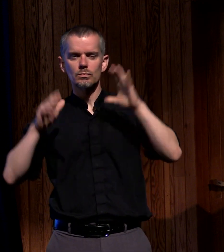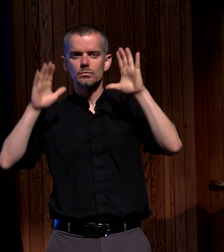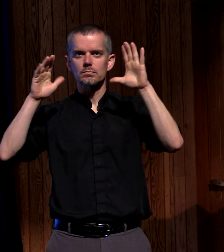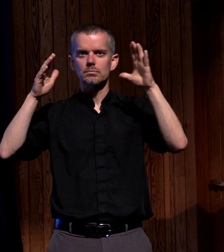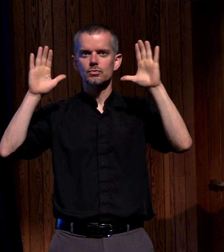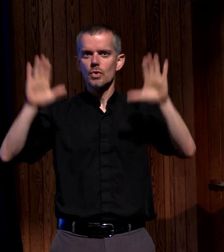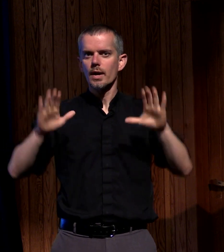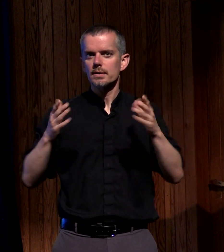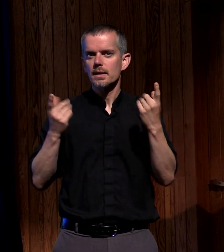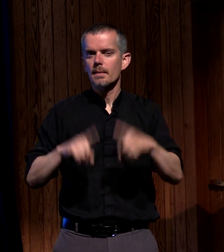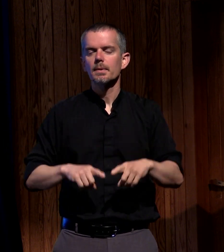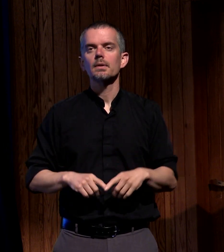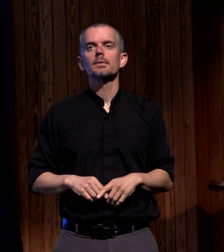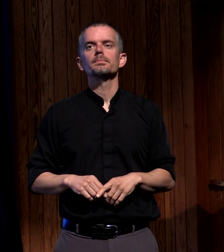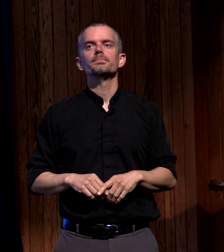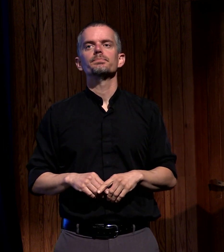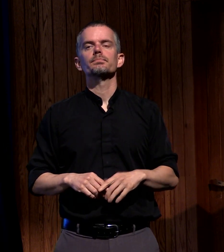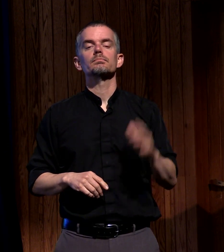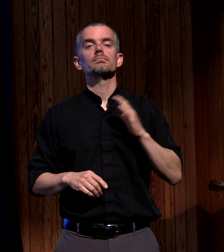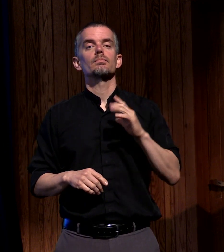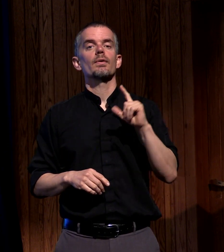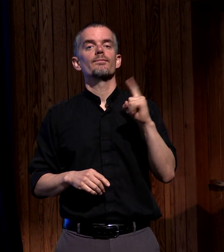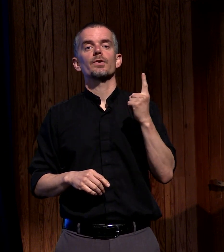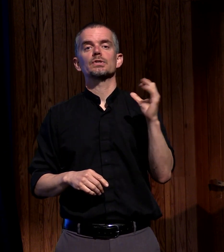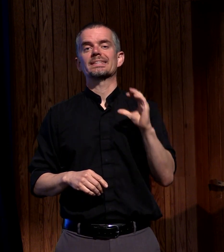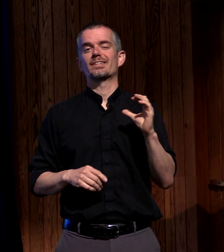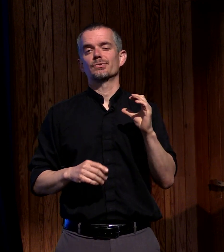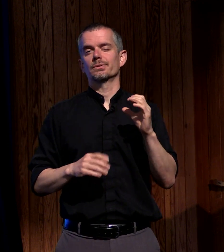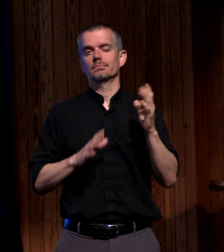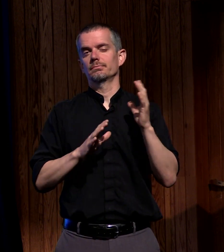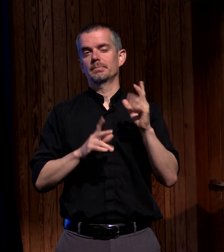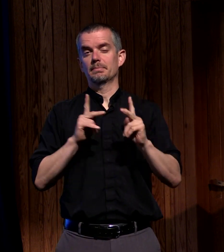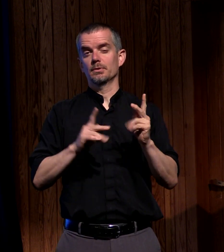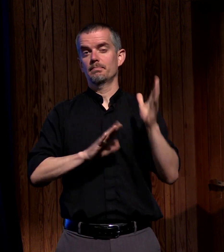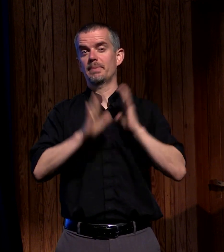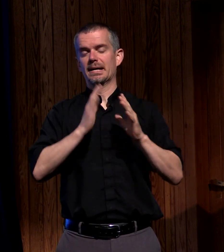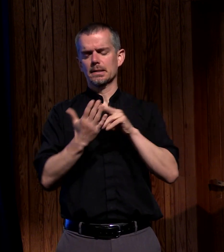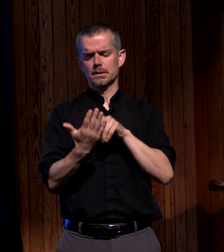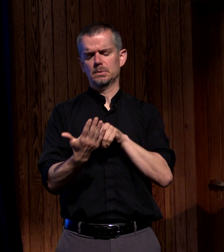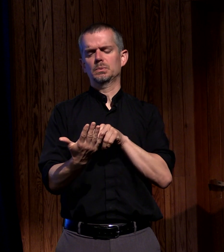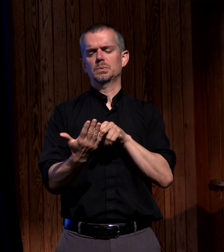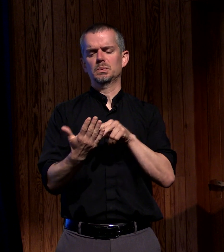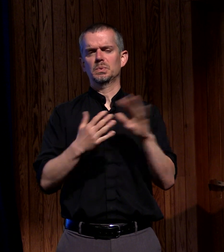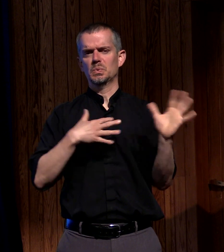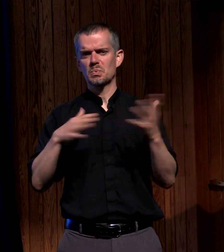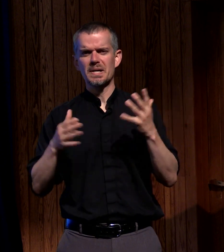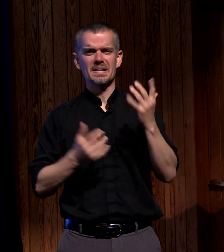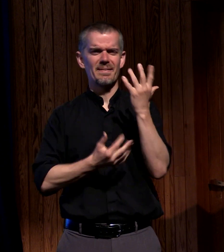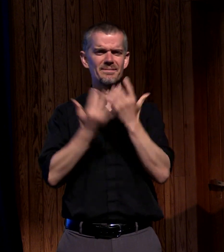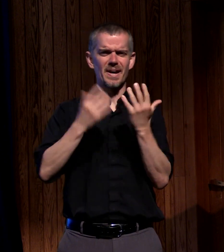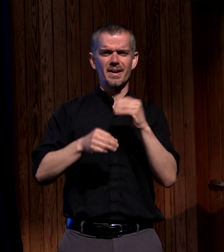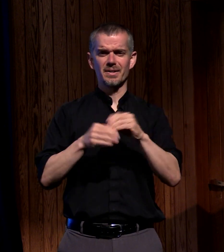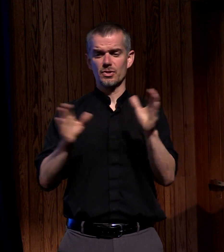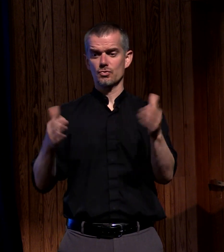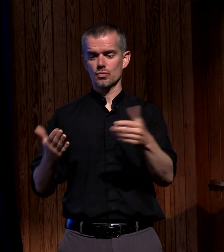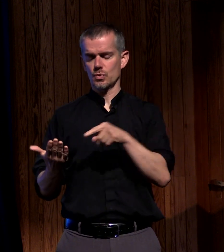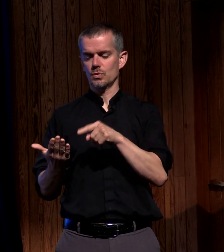to a first century reader this concept of wind and fire coming into a room would signify the presence of God